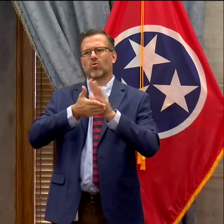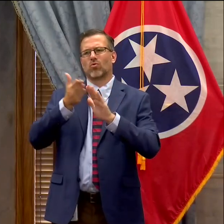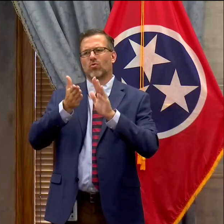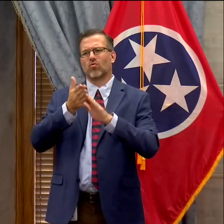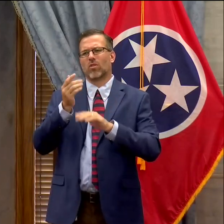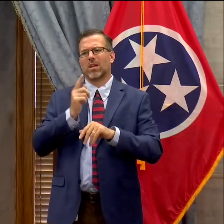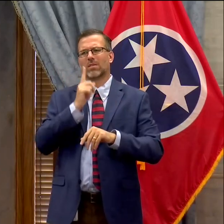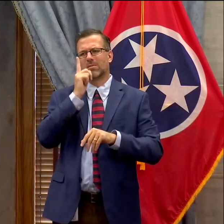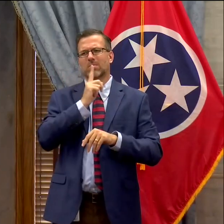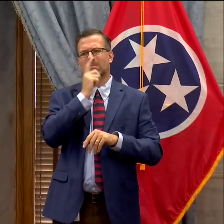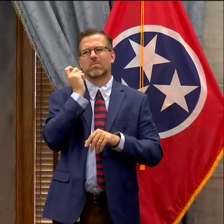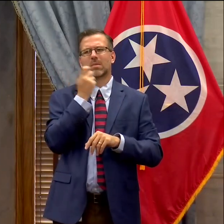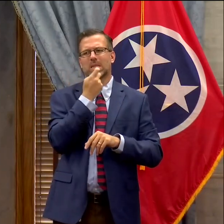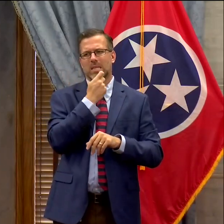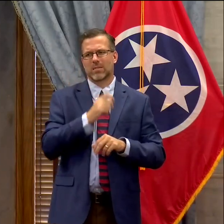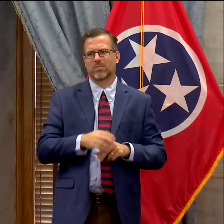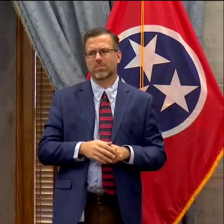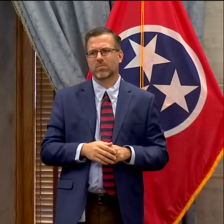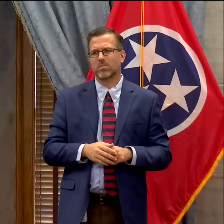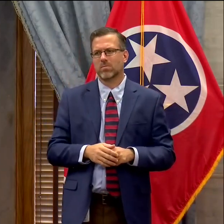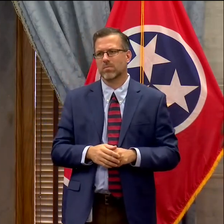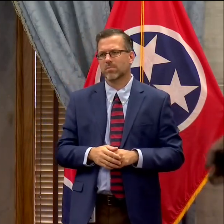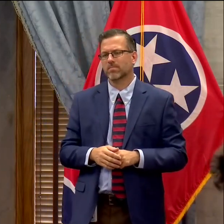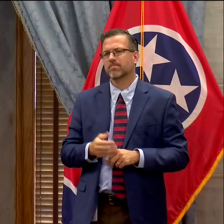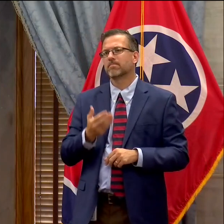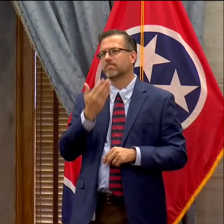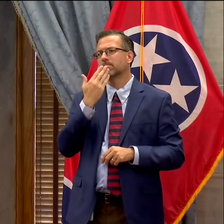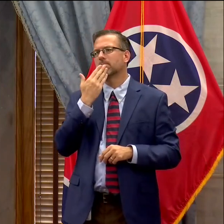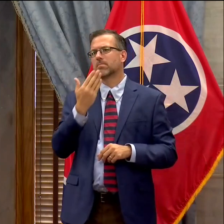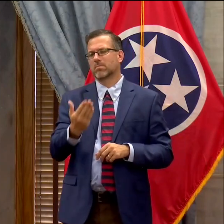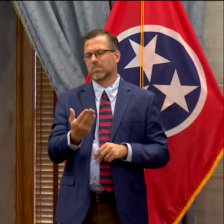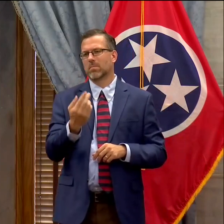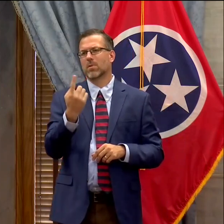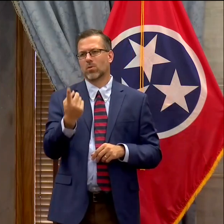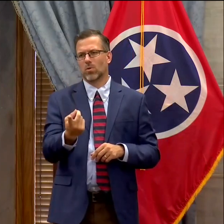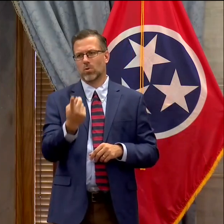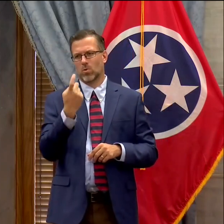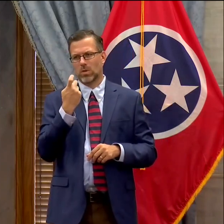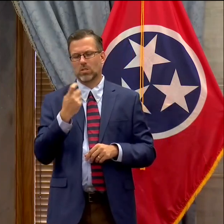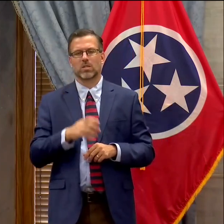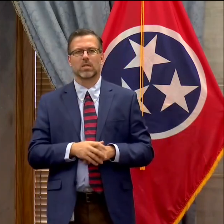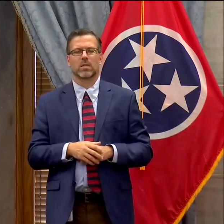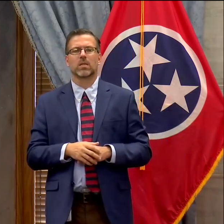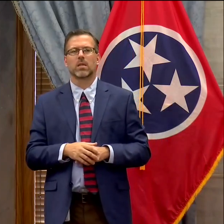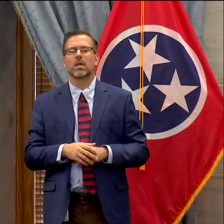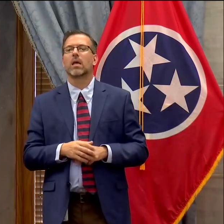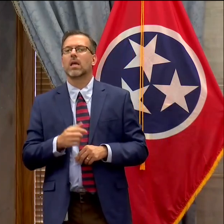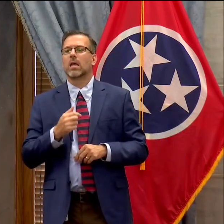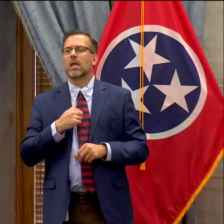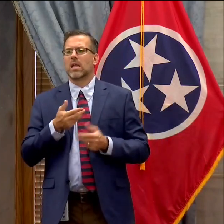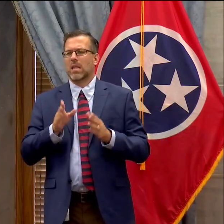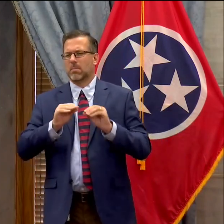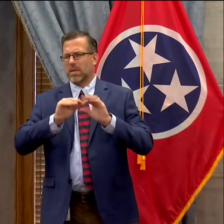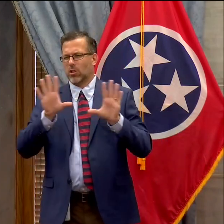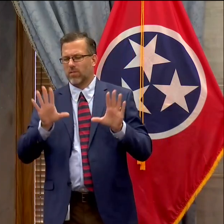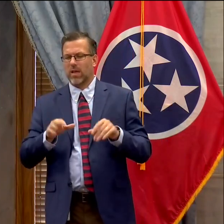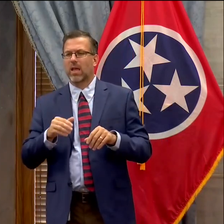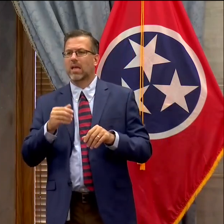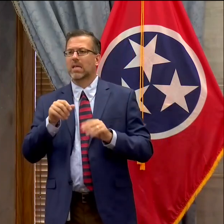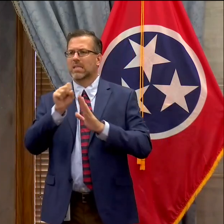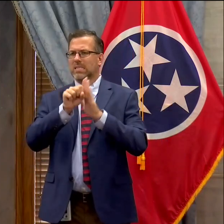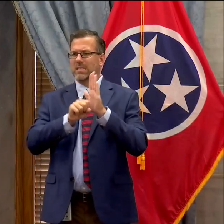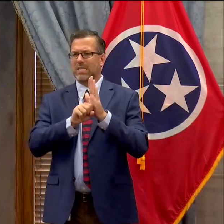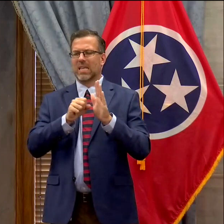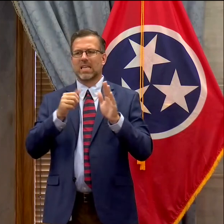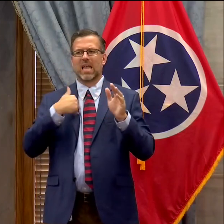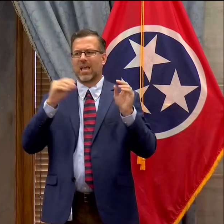Yeah thanks. That's um uh a good question and it allows me the opportunity to clarify the state does not have a contract